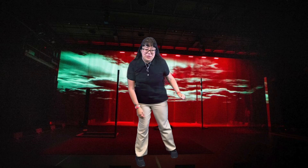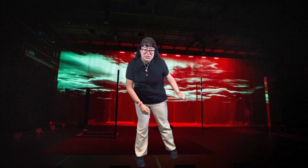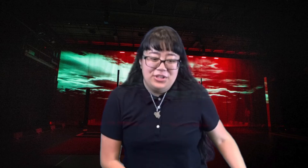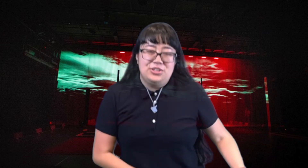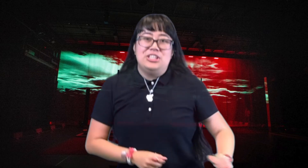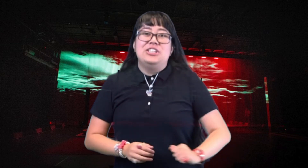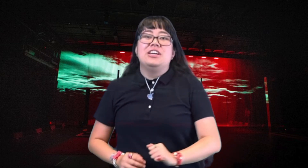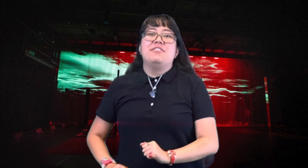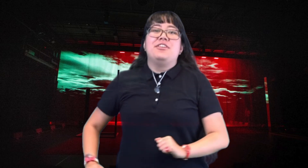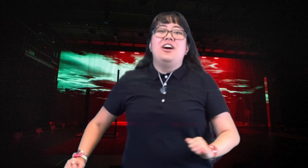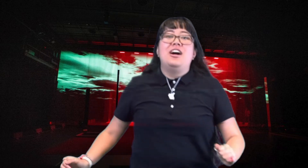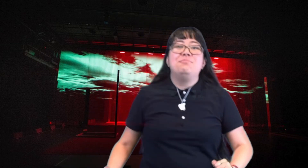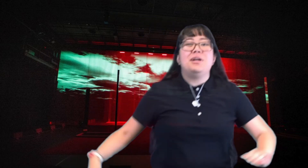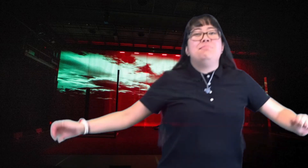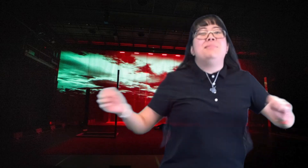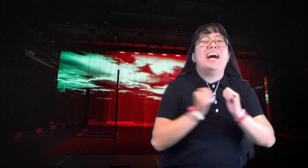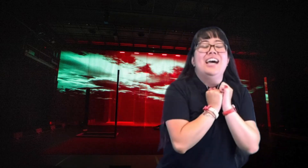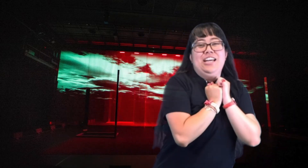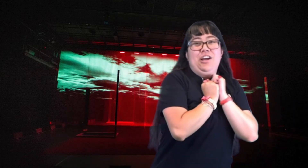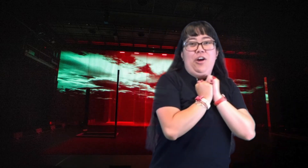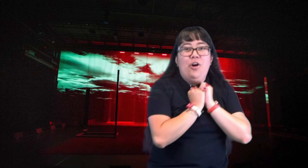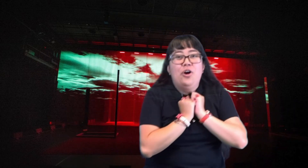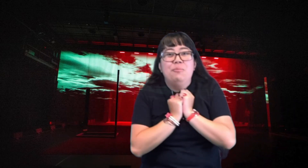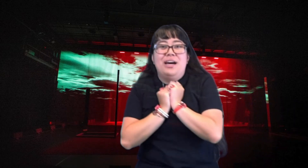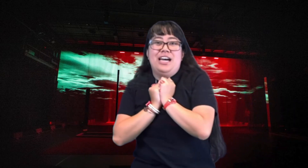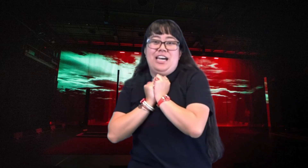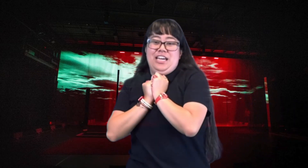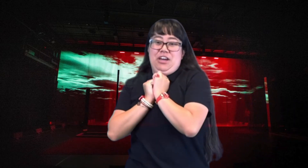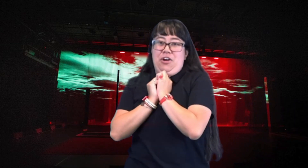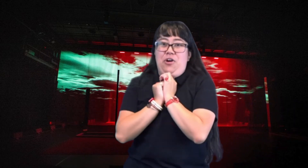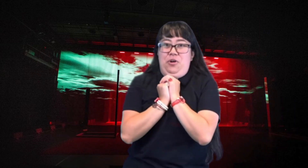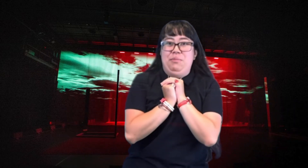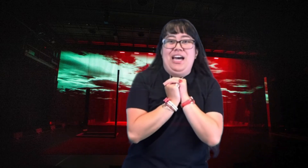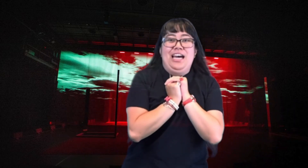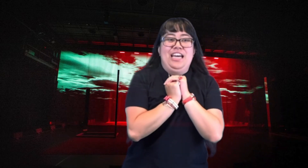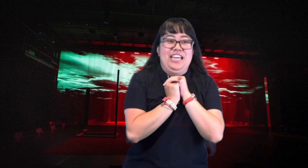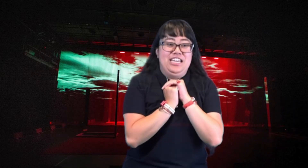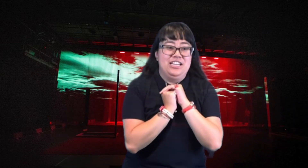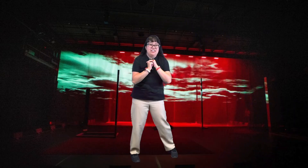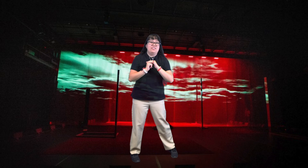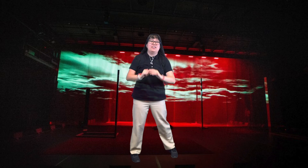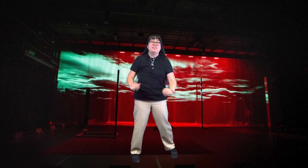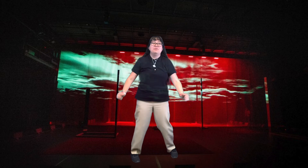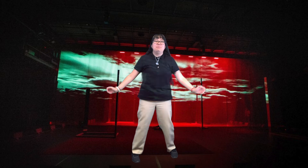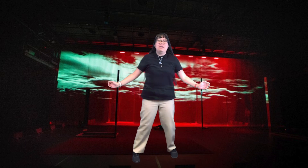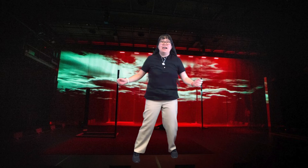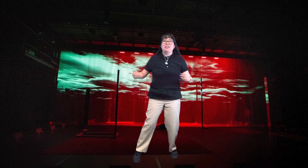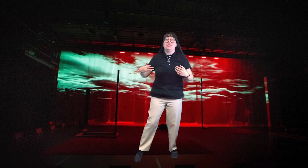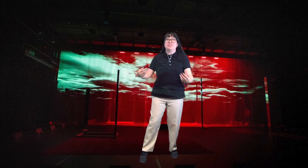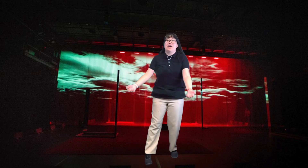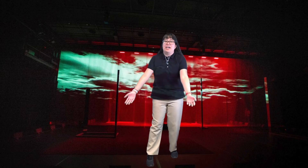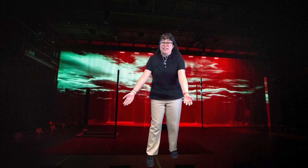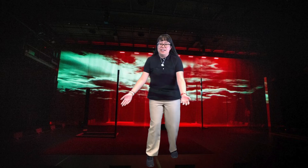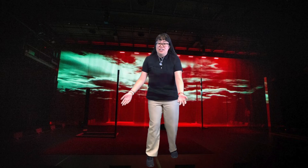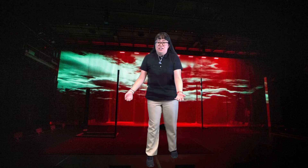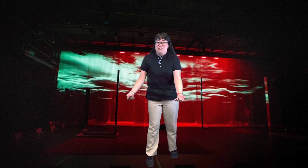If you're never on my mind, oh my, oh my. I'm never by your side, your